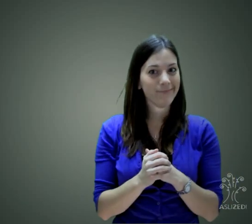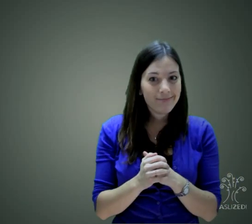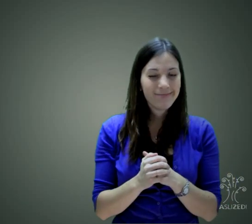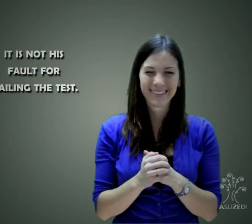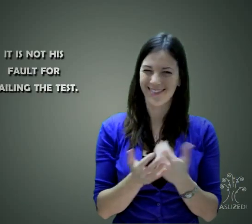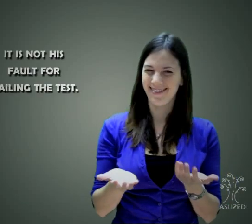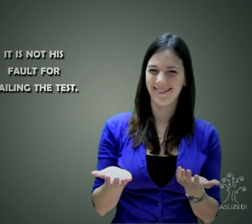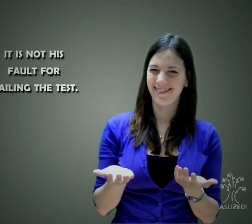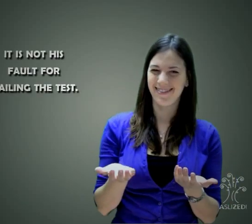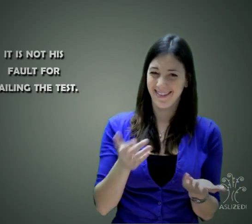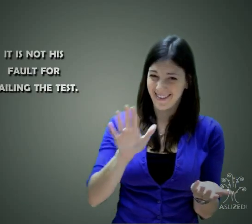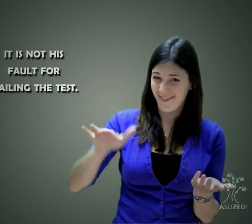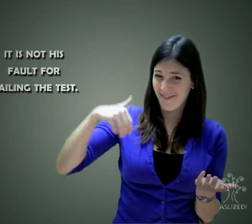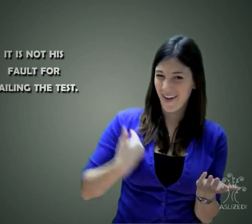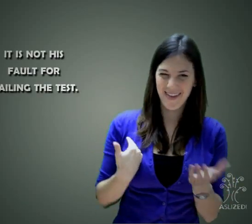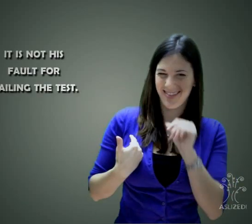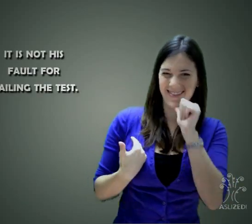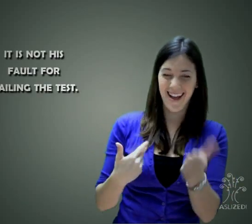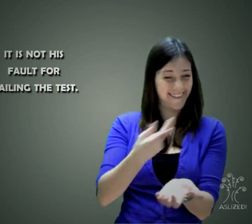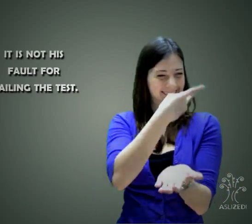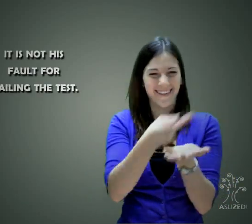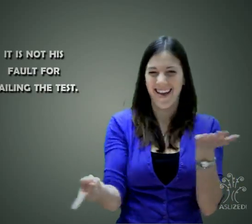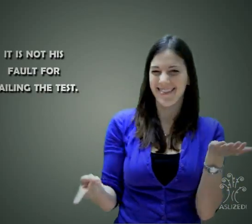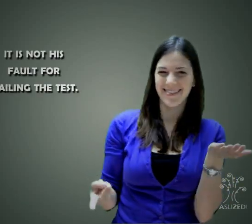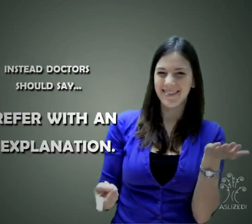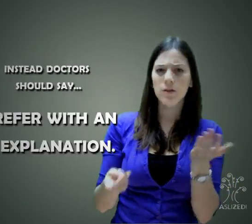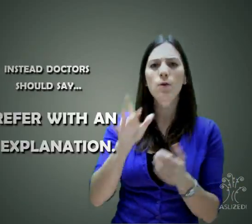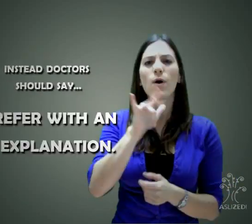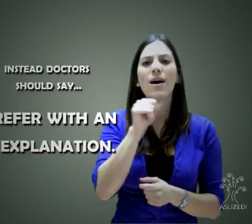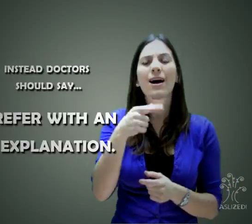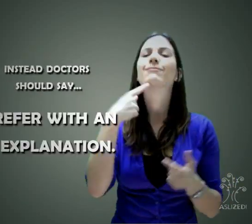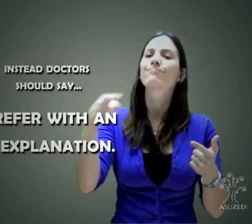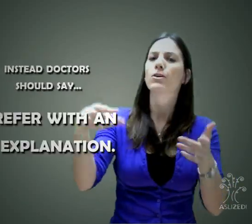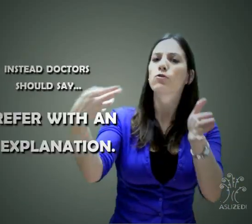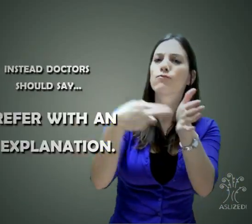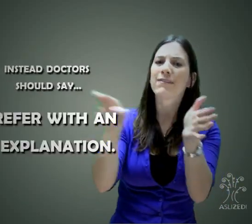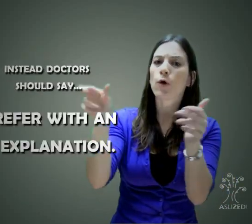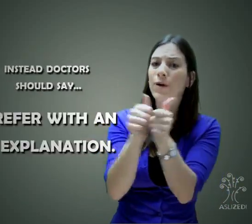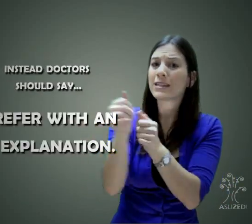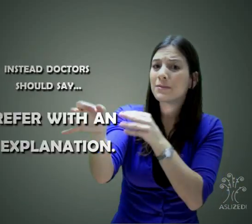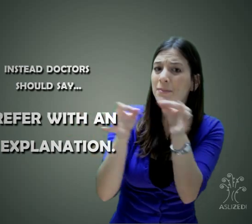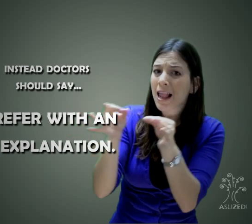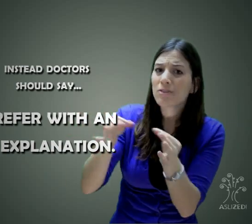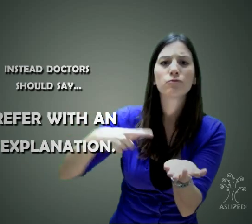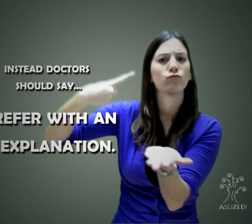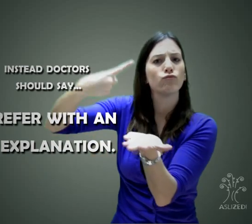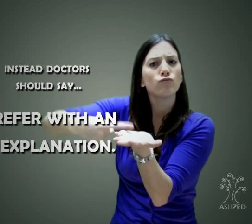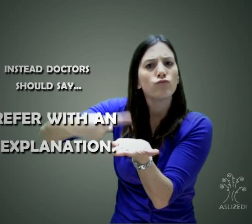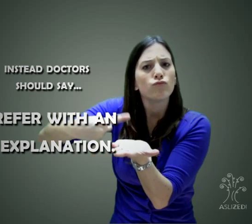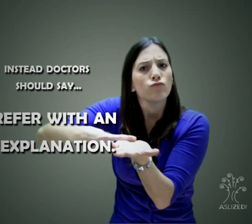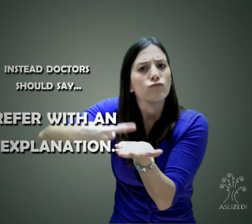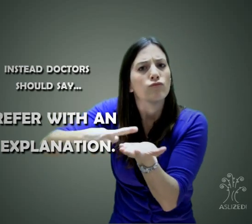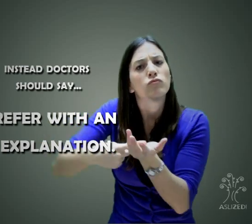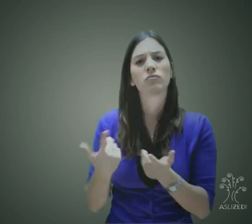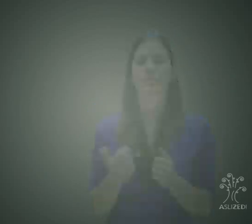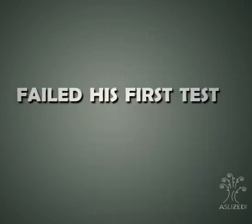failed his first test ever. It isn't the baby's fault. Failed is the wrong term. Instead doctors could note, refer with an explanation.